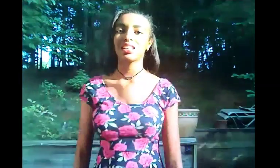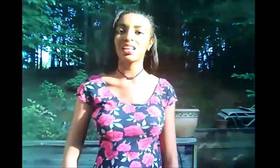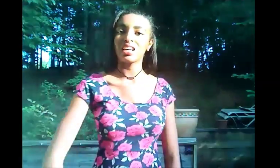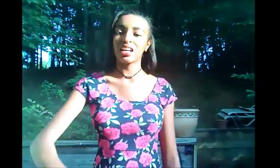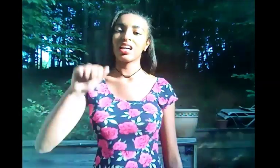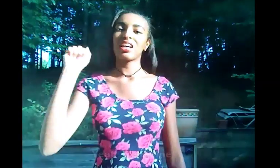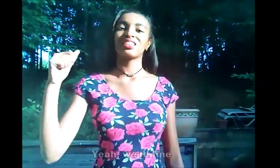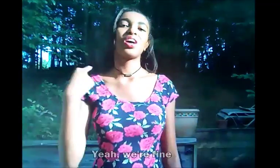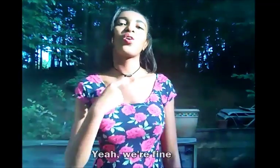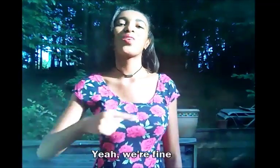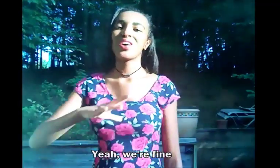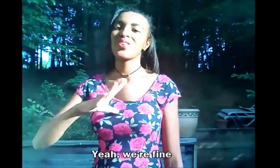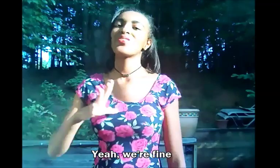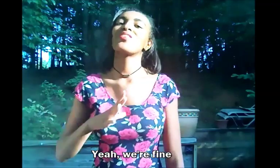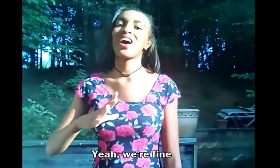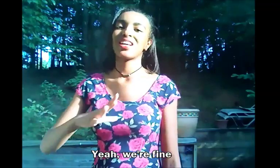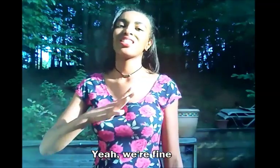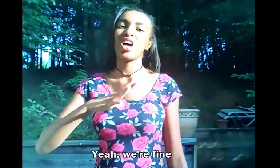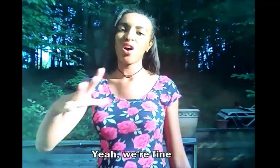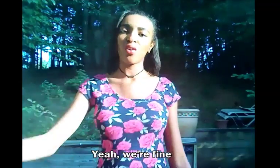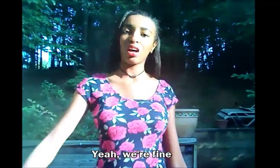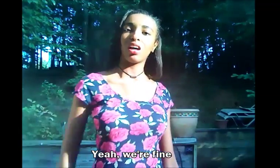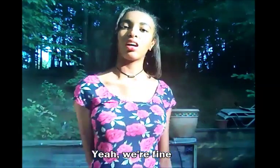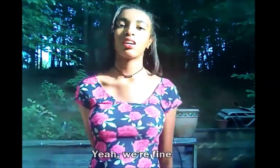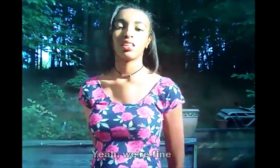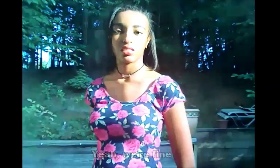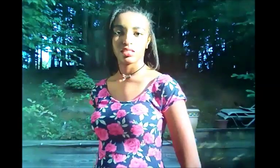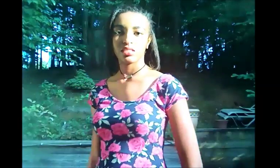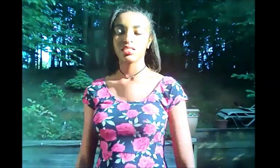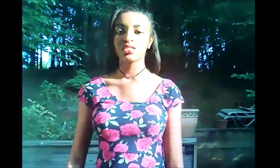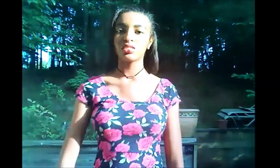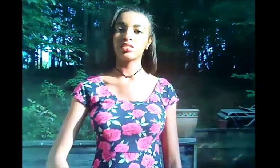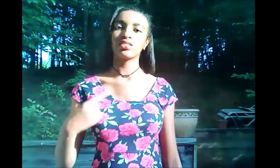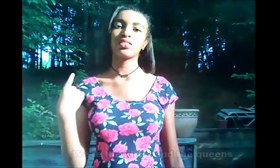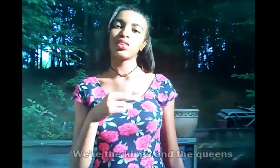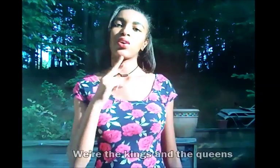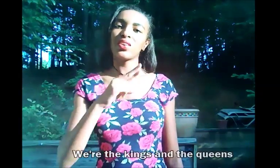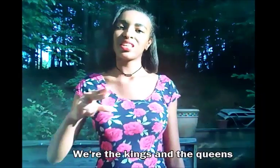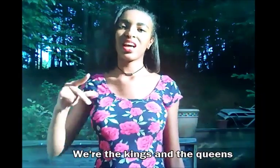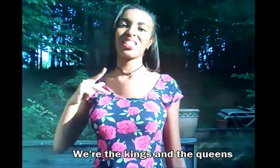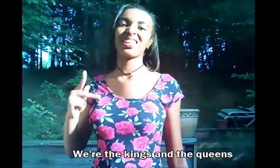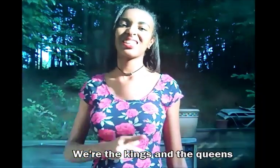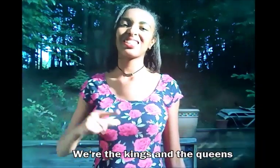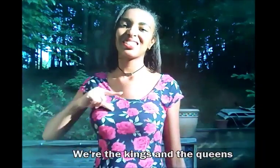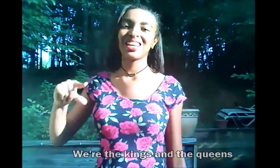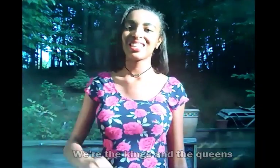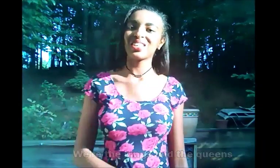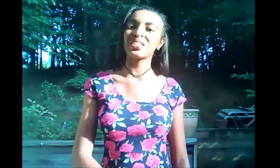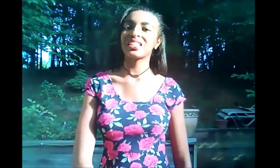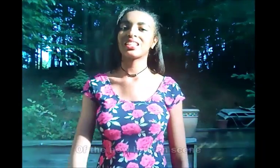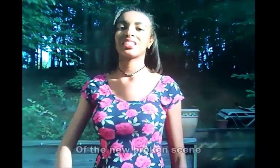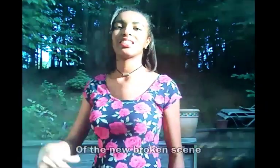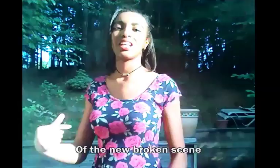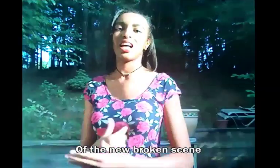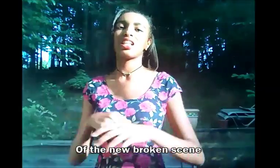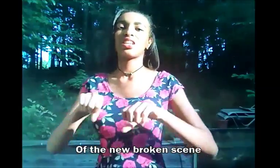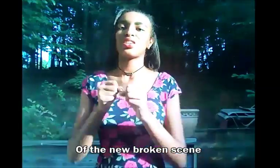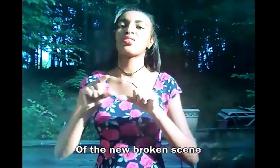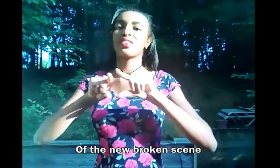we are the kings and the queens of the new